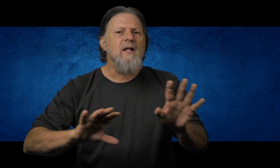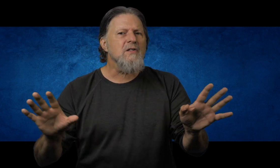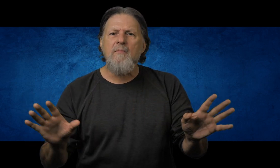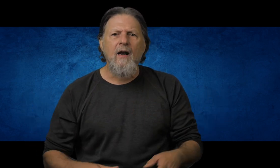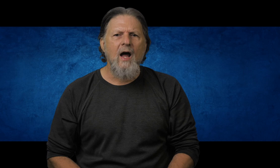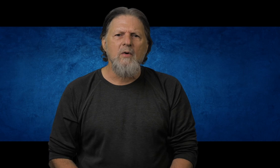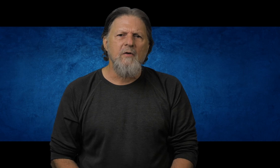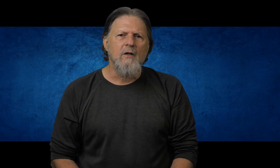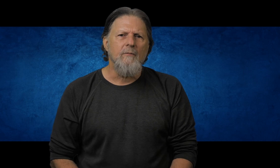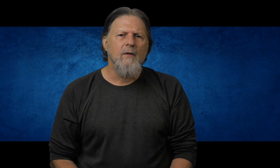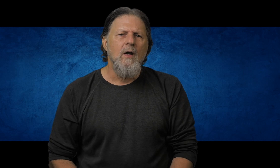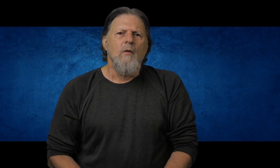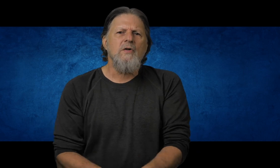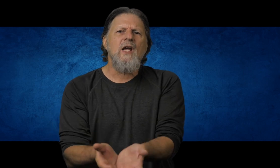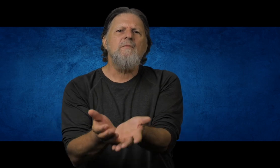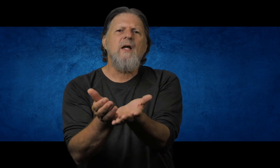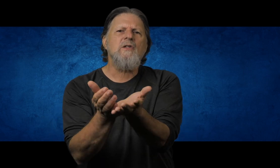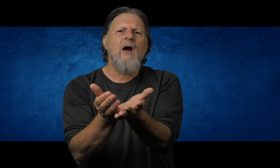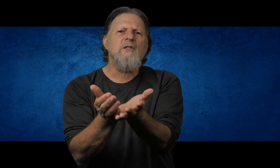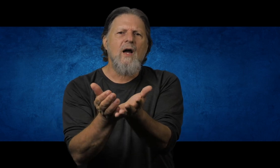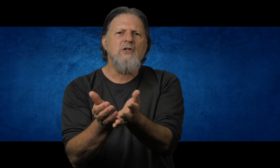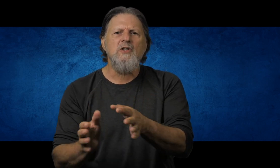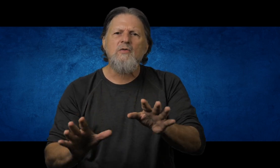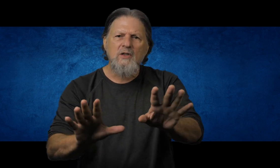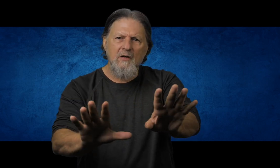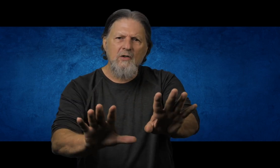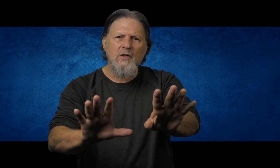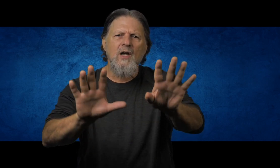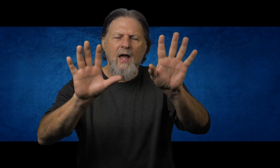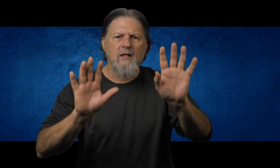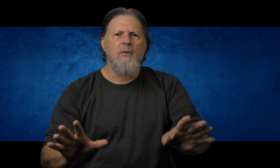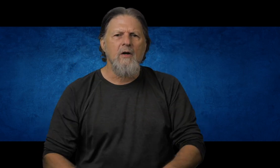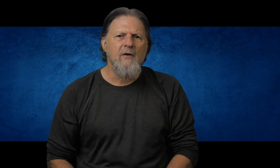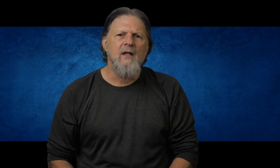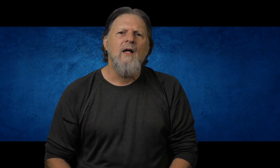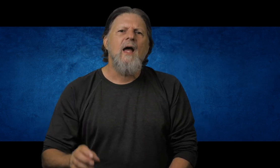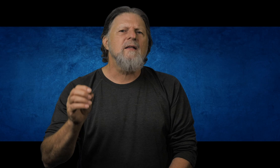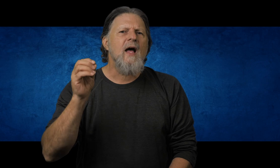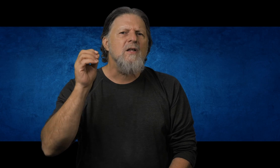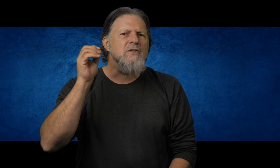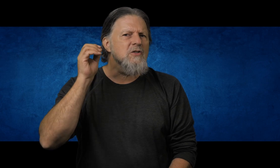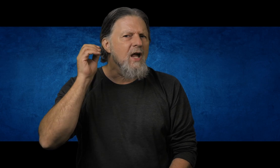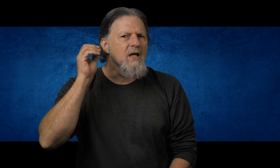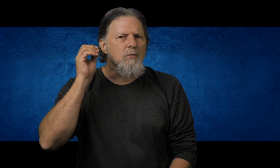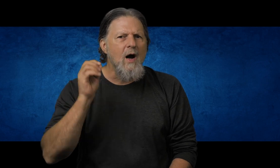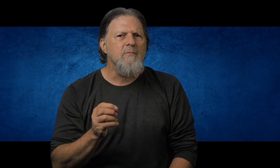doesn't matter how we feel. We're saved because Christ's righteousness was given to us at the point of faith, and that doesn't change one